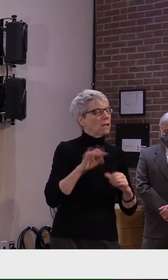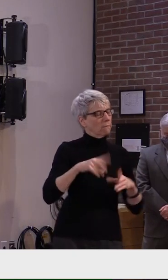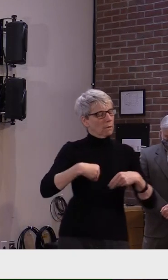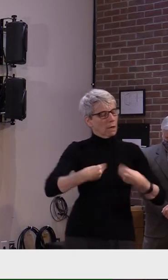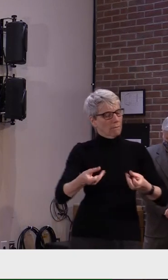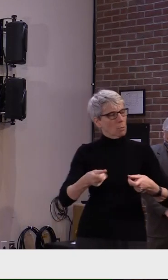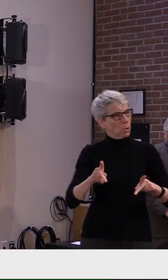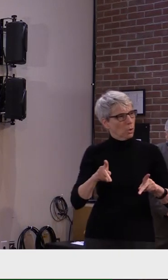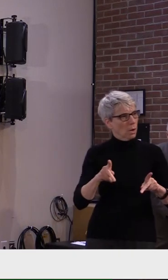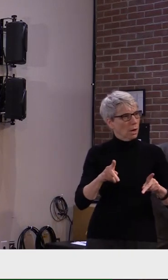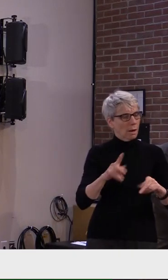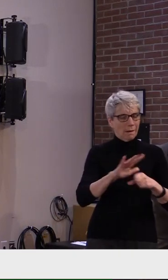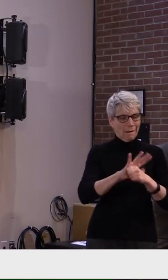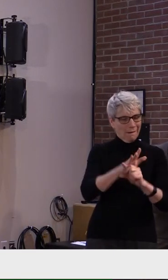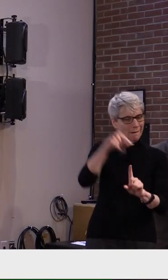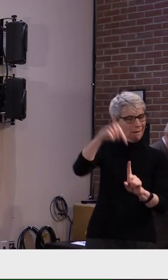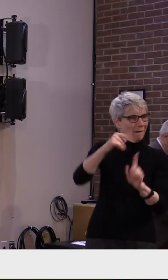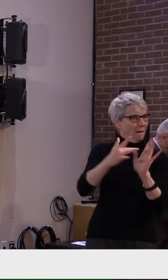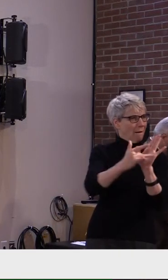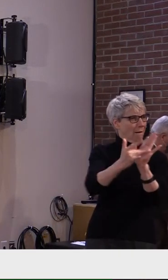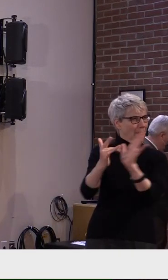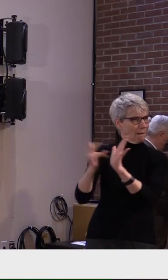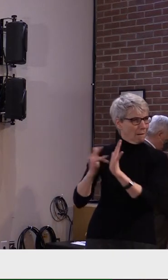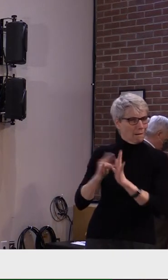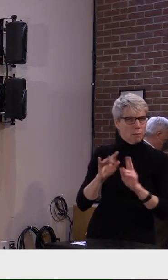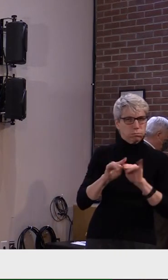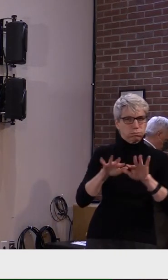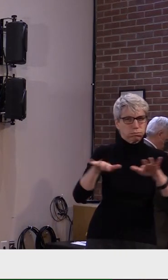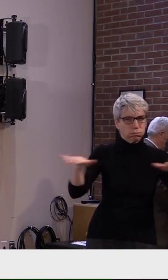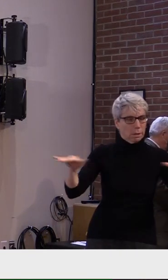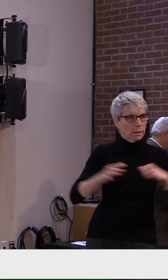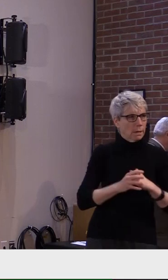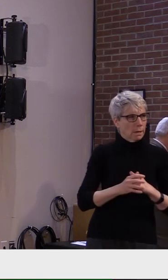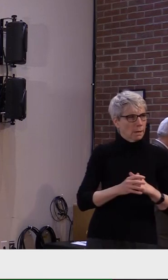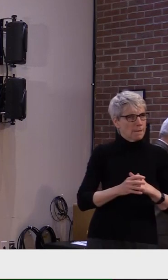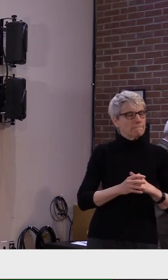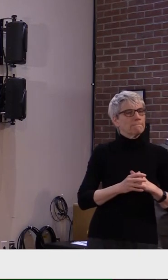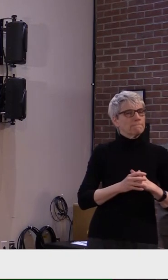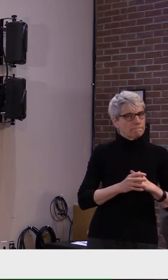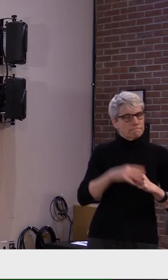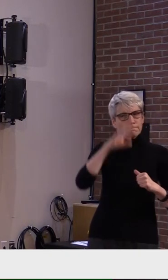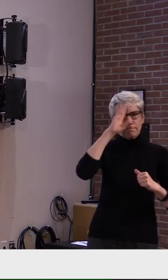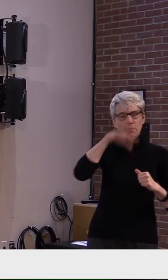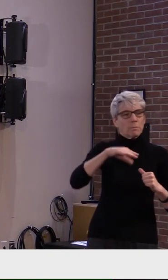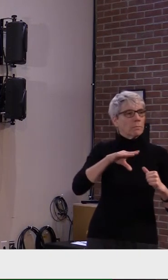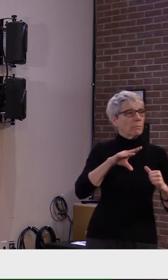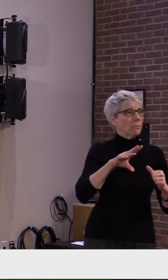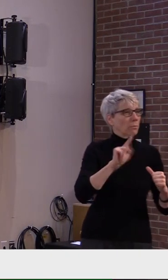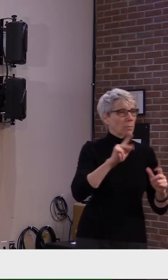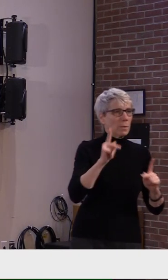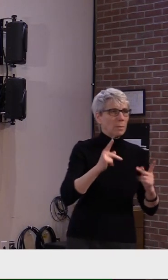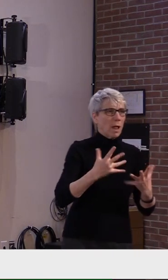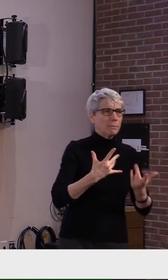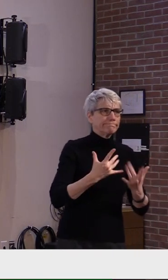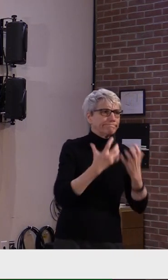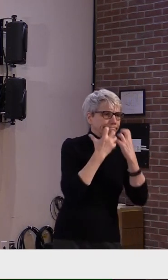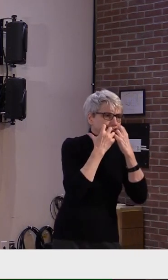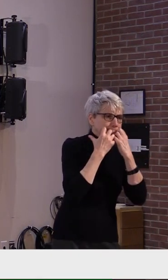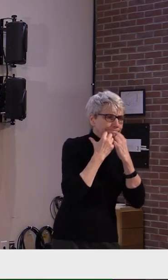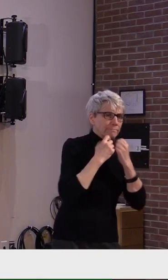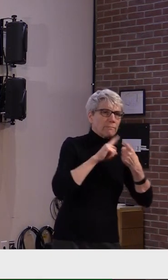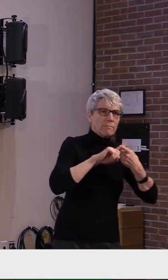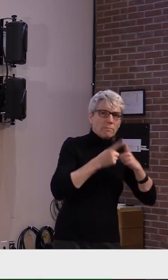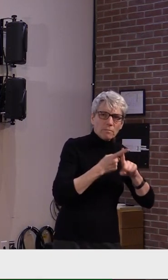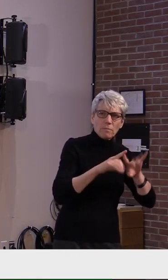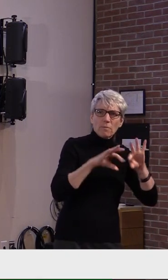Asking Vermonters to give up spending time with friends and family outside of their own households is not